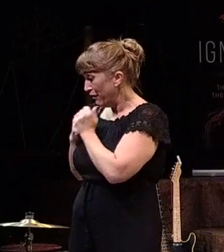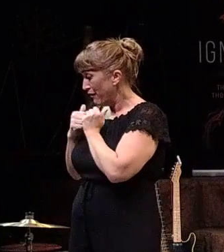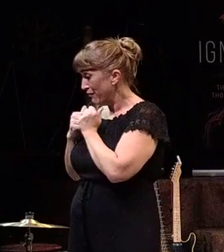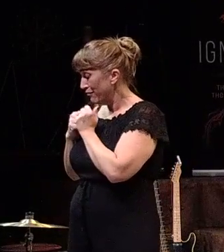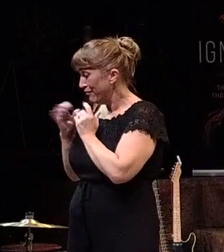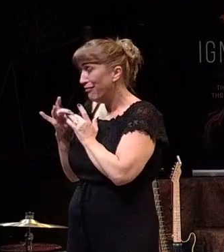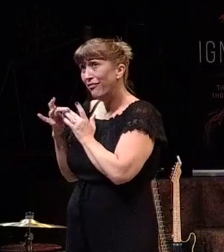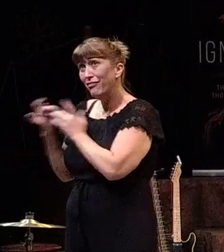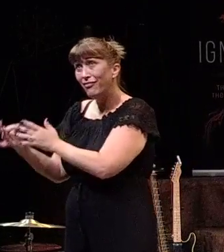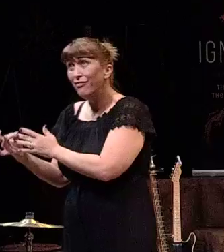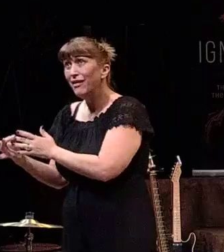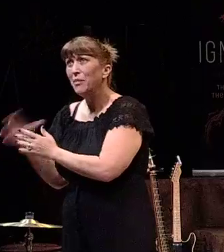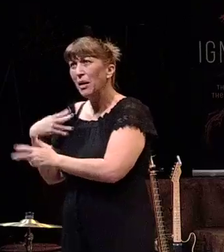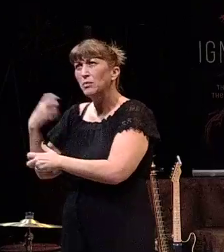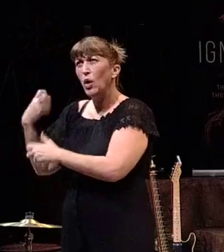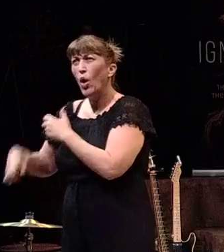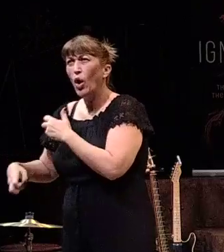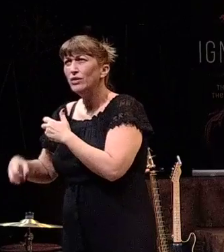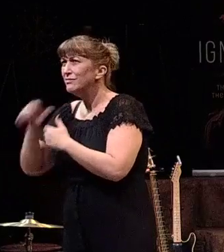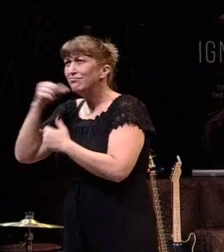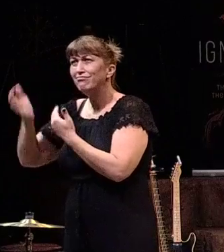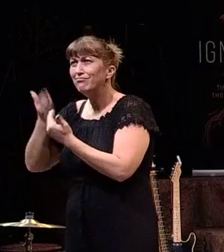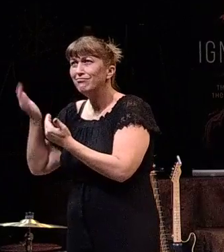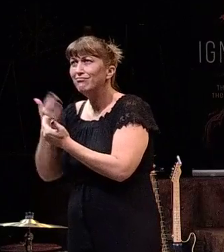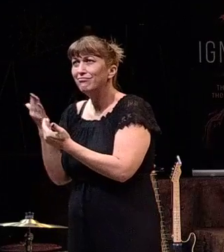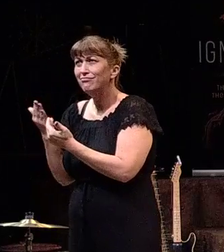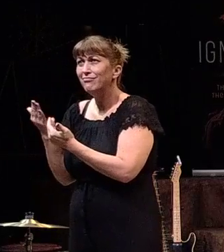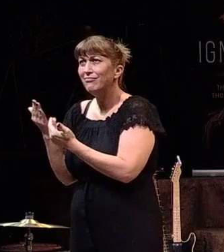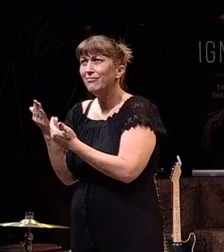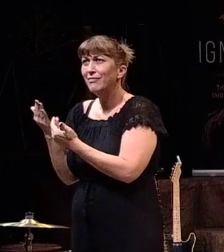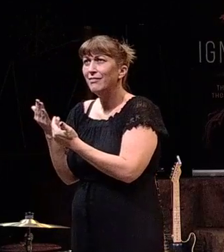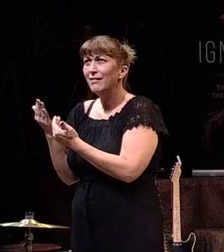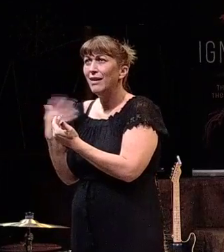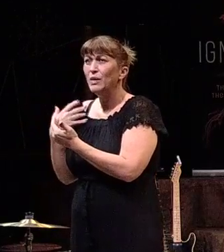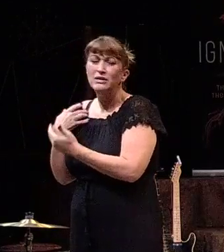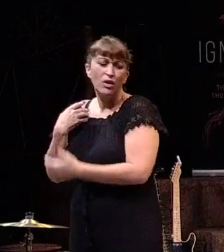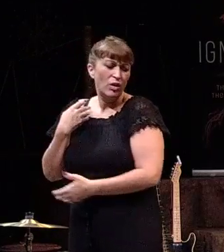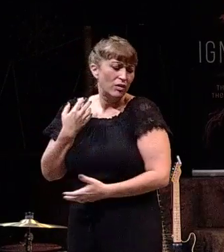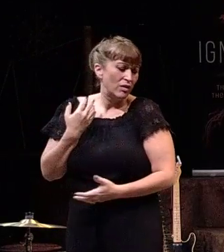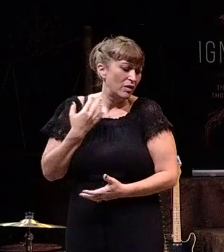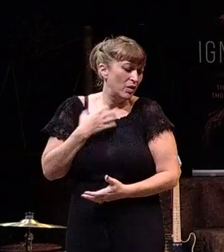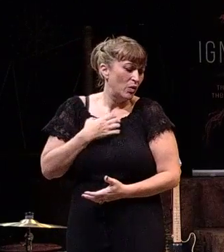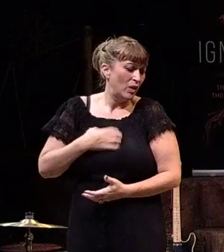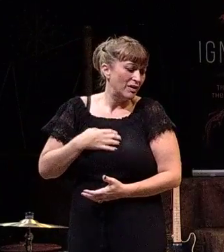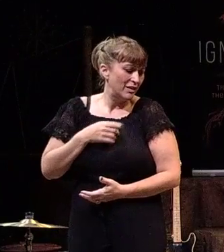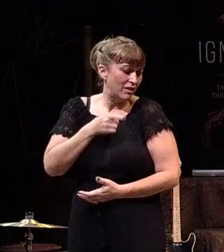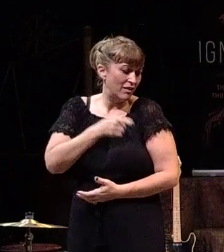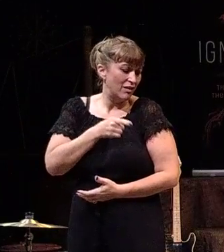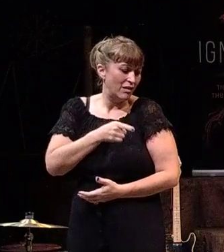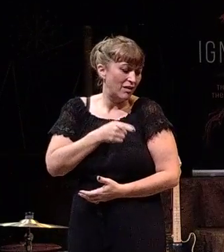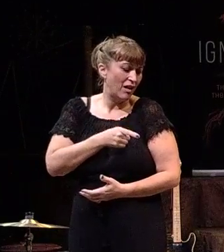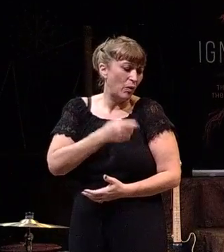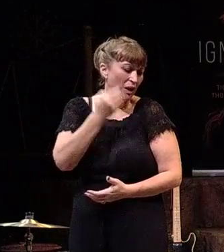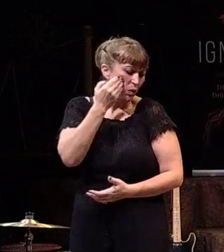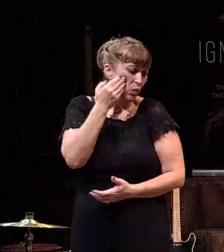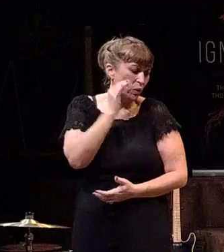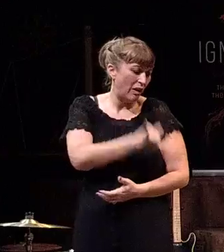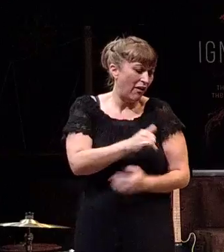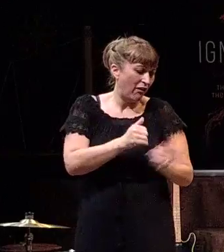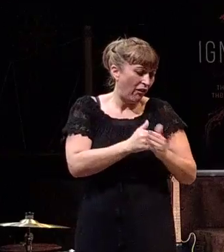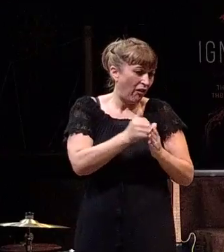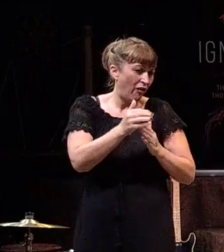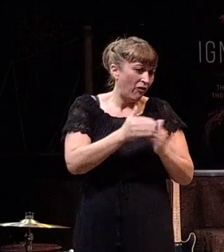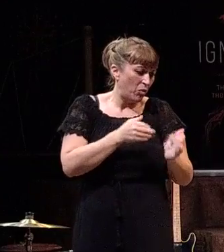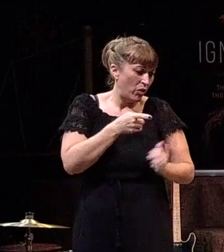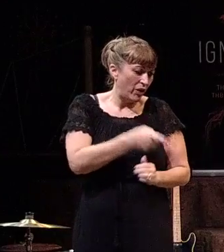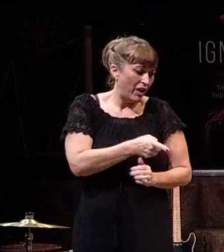becomes hard. And all of a sudden, we find ourselves longing for the past, longing for what we knew and what was